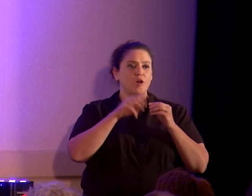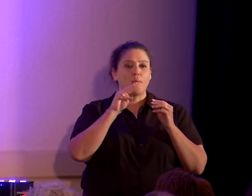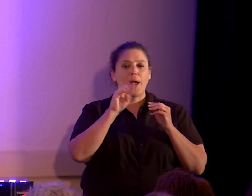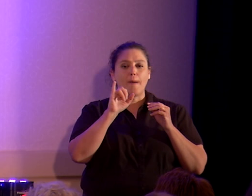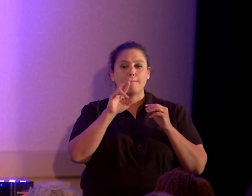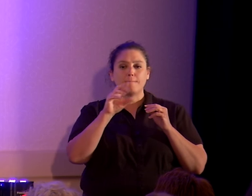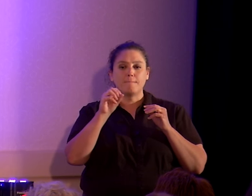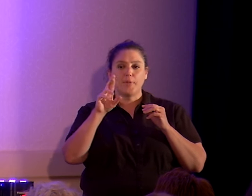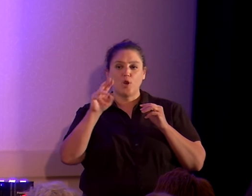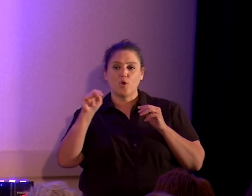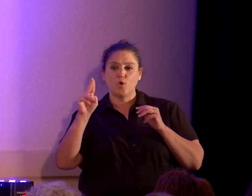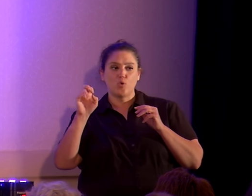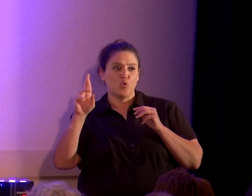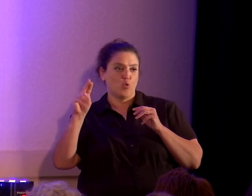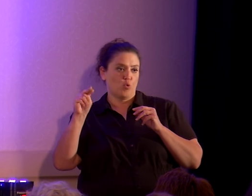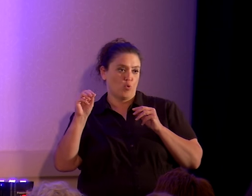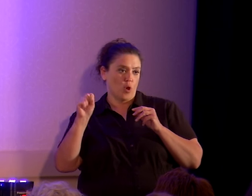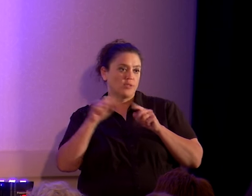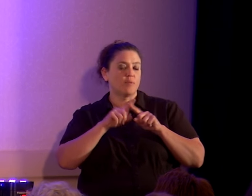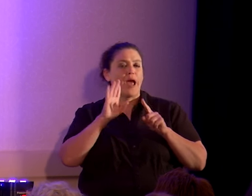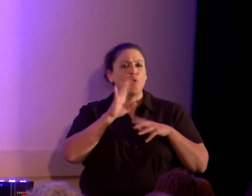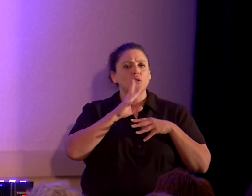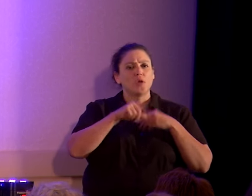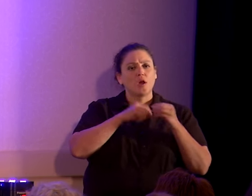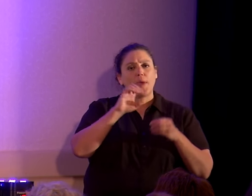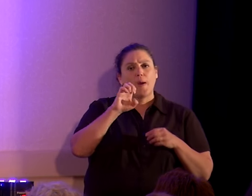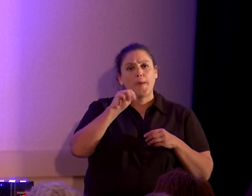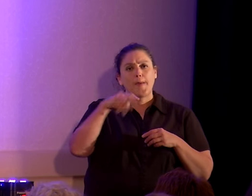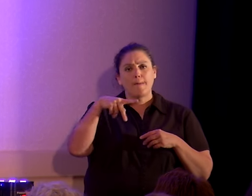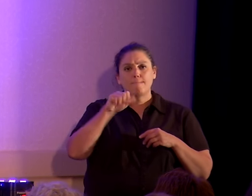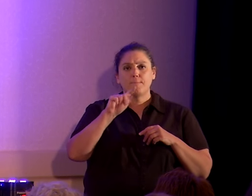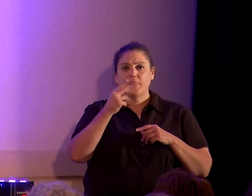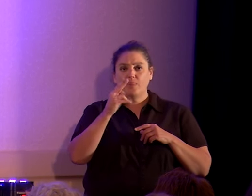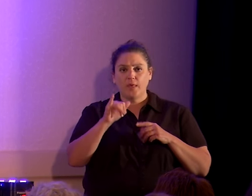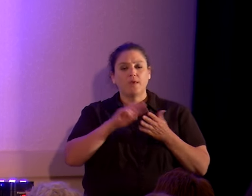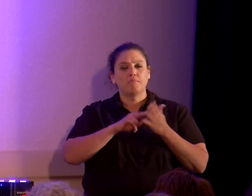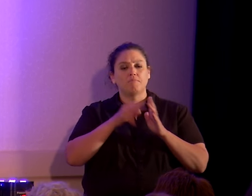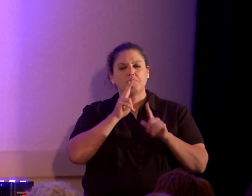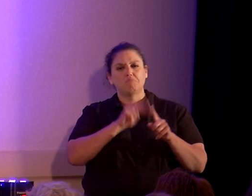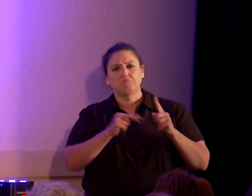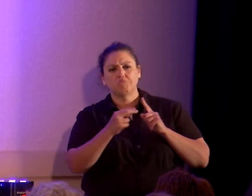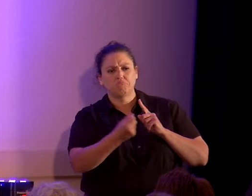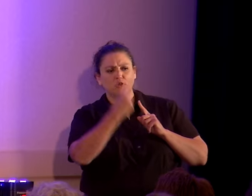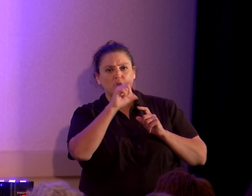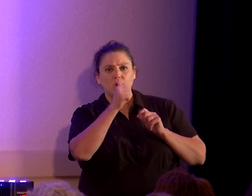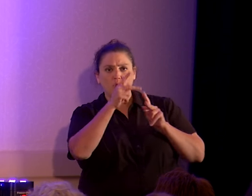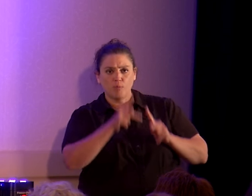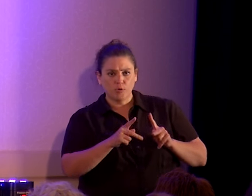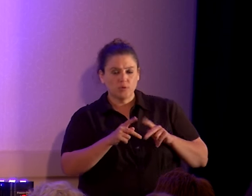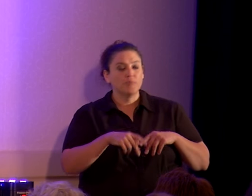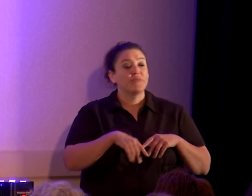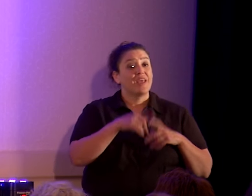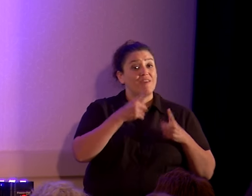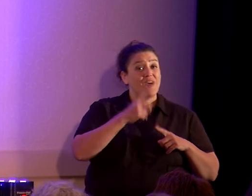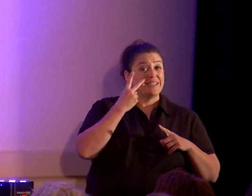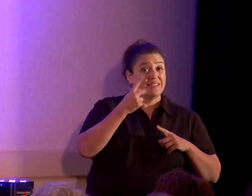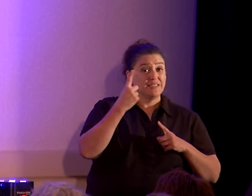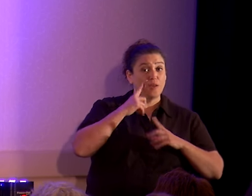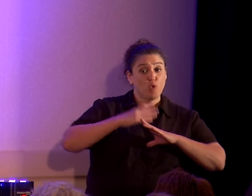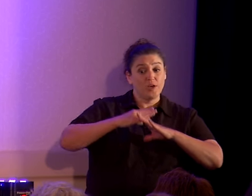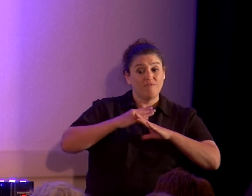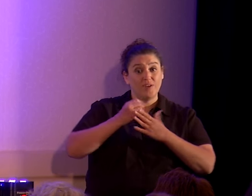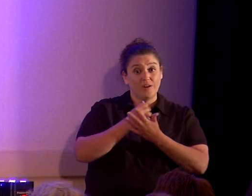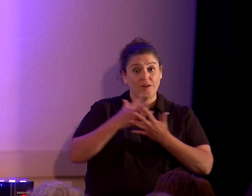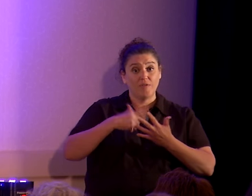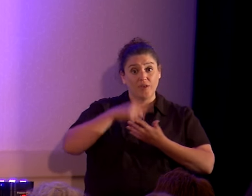but I will talk about empathy and what we know about it. And that is, if I see someone up there defending what I believe and they put